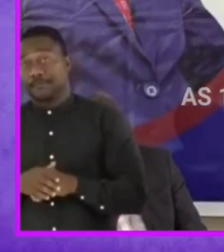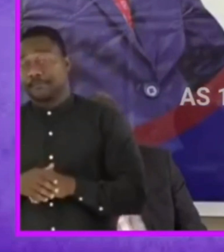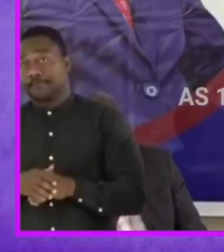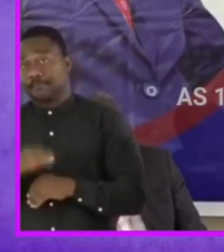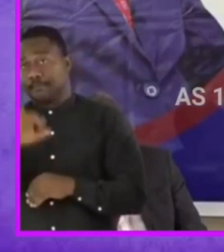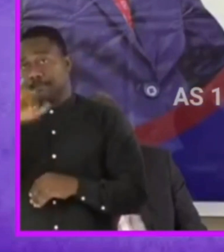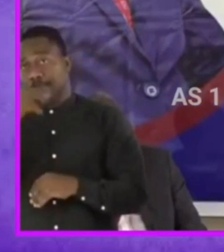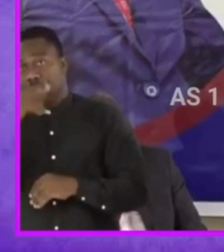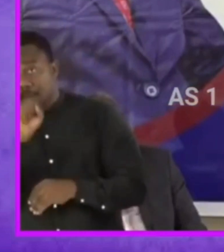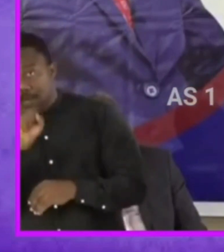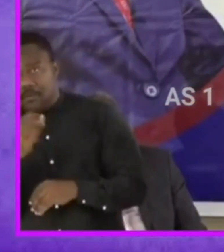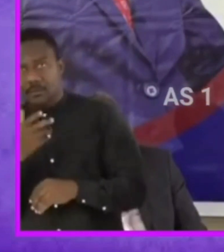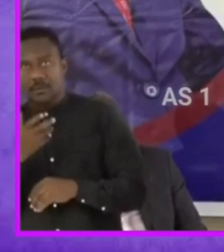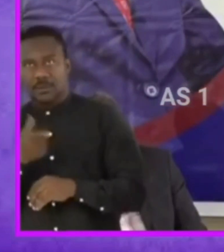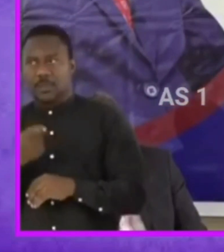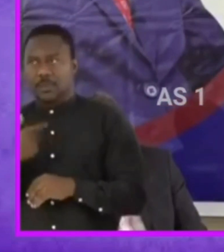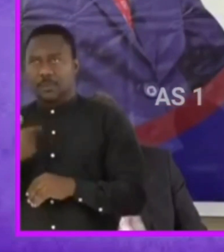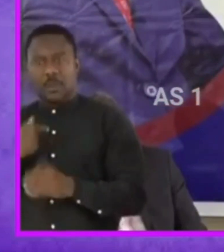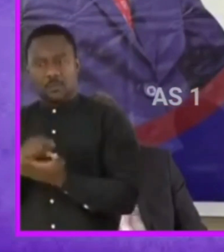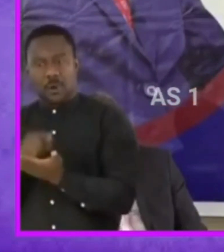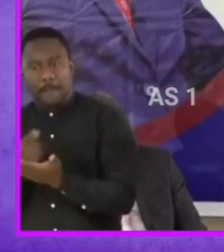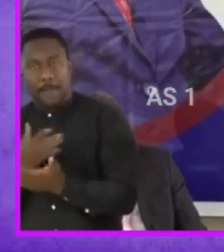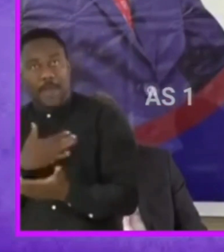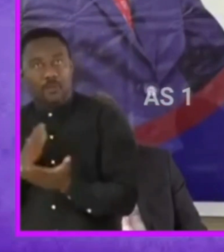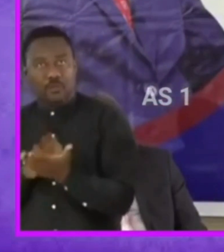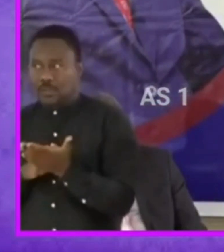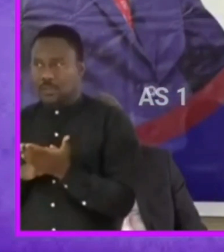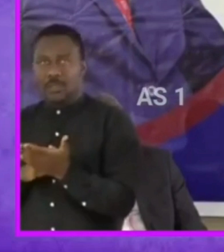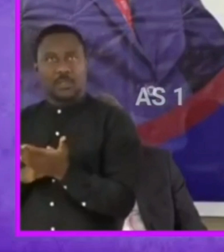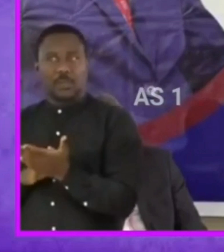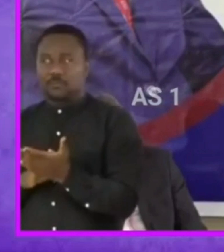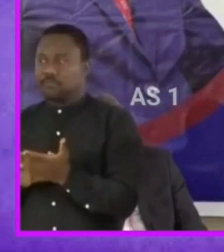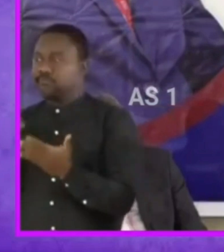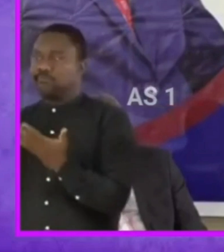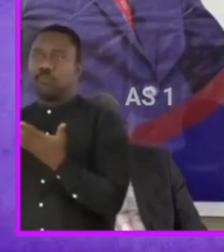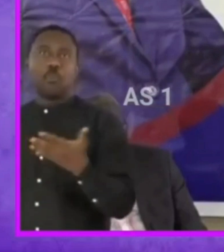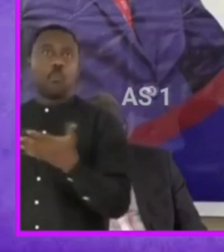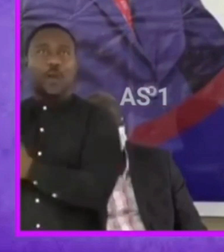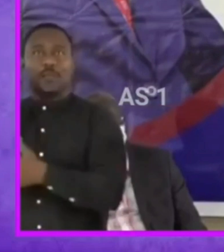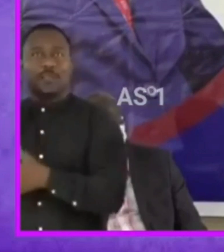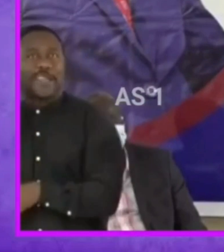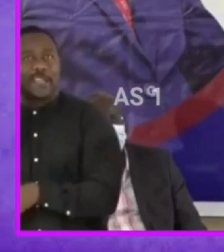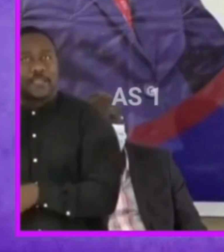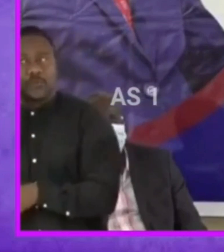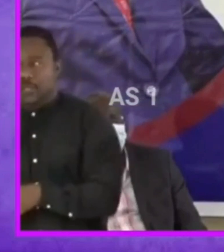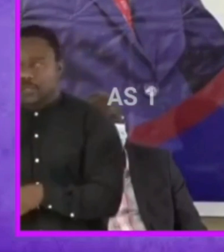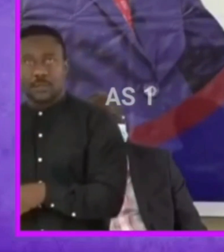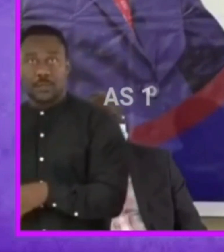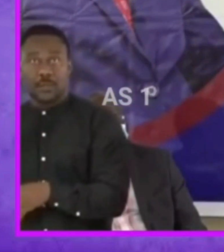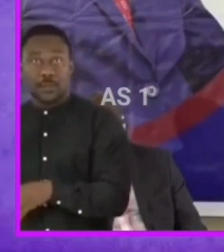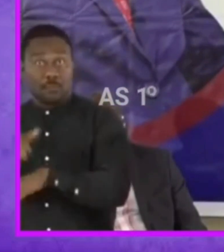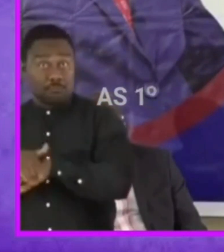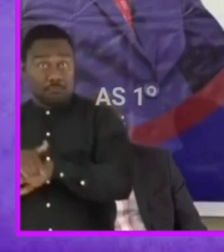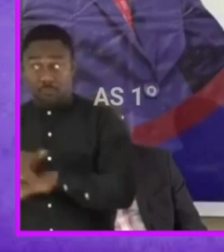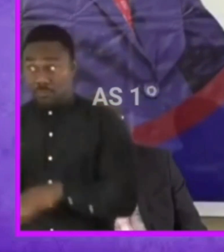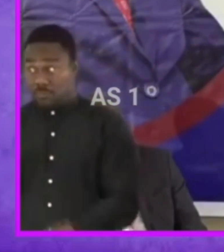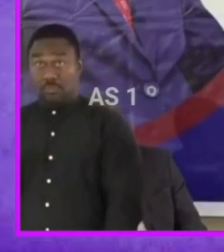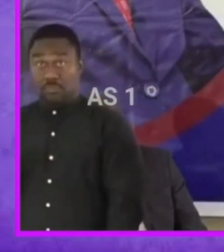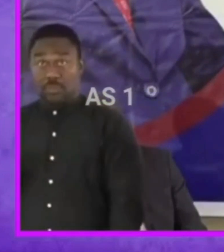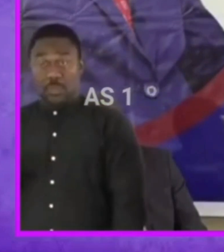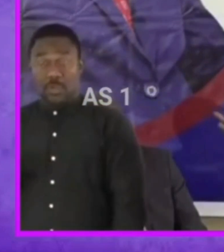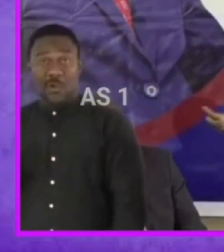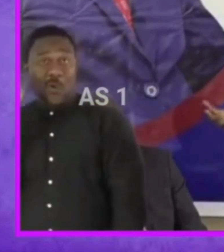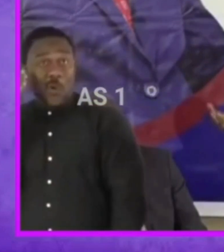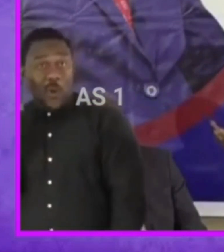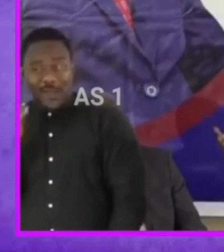when he was graduating from my school he was the top performing student in history and english because the